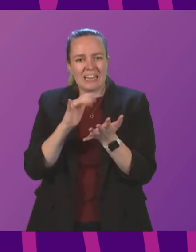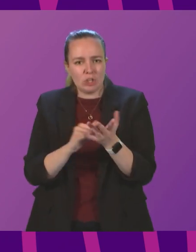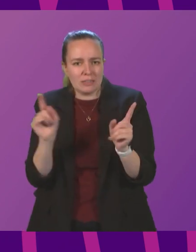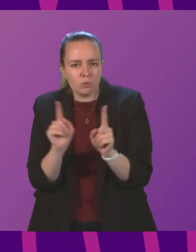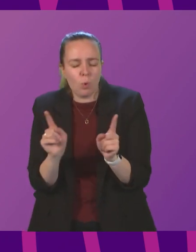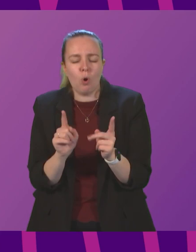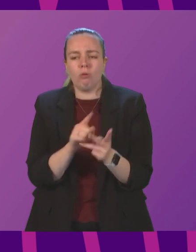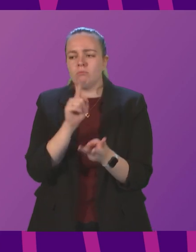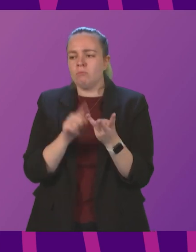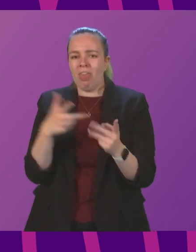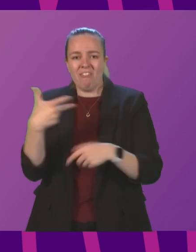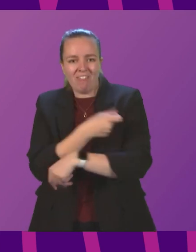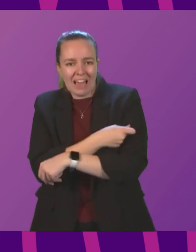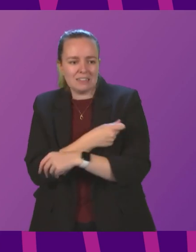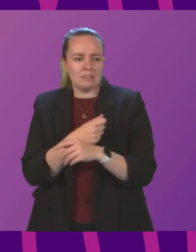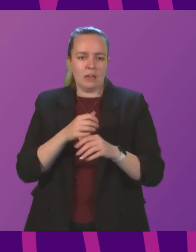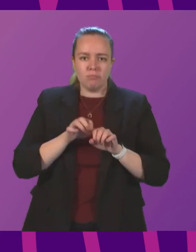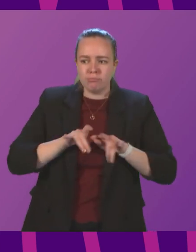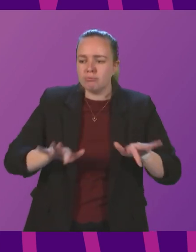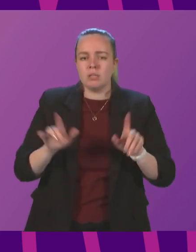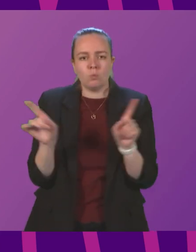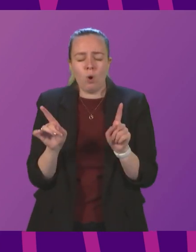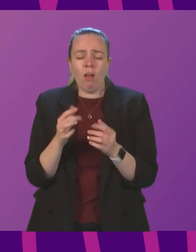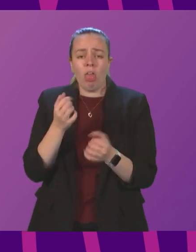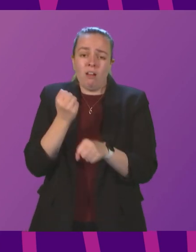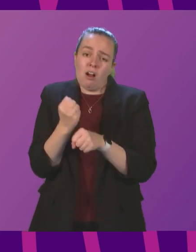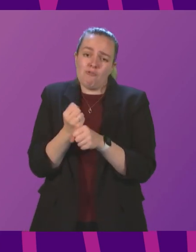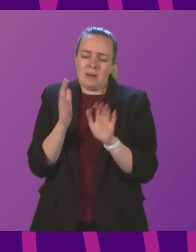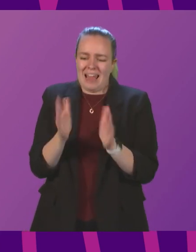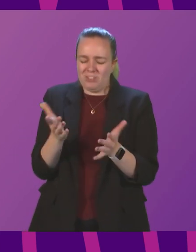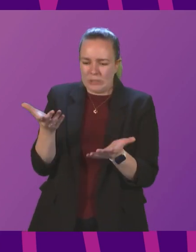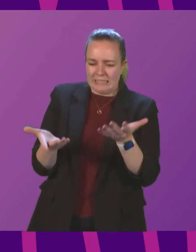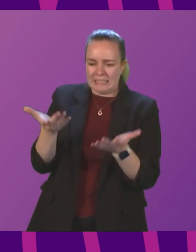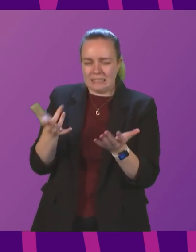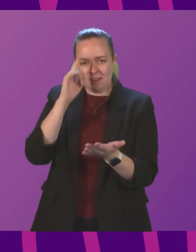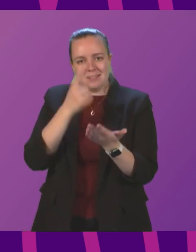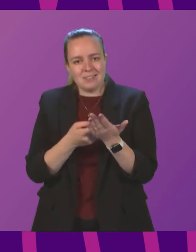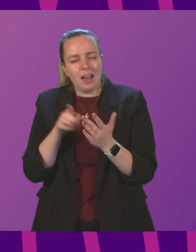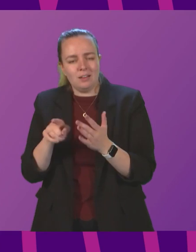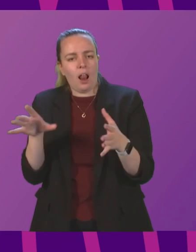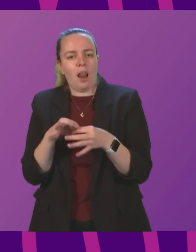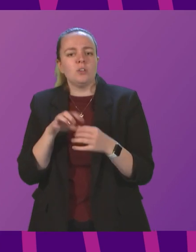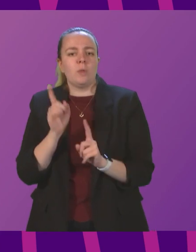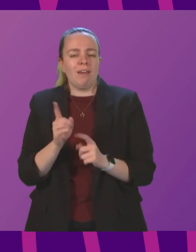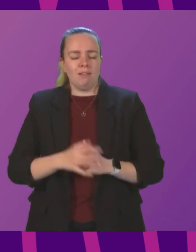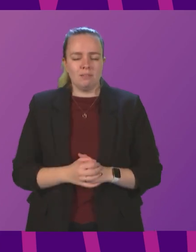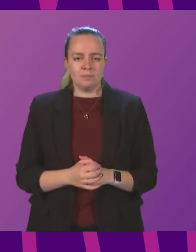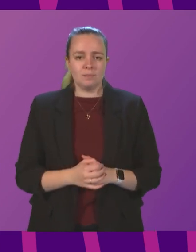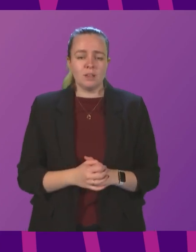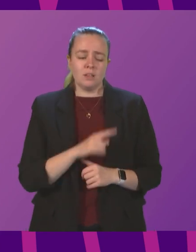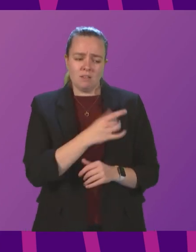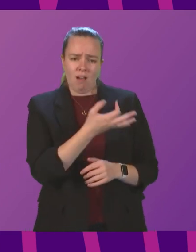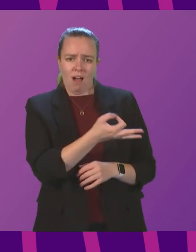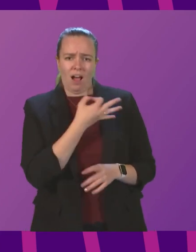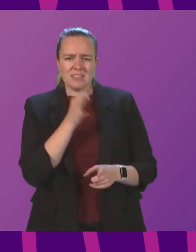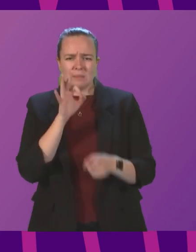What is the level of vaccination that is underway? And the government has to make a proportionate judgment about those questions. He asked me specifically about